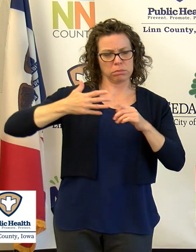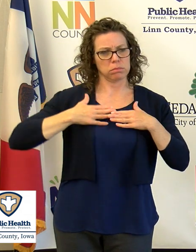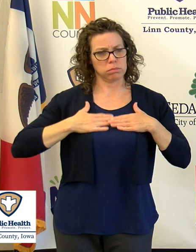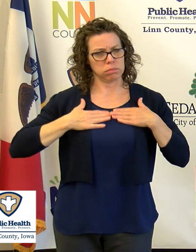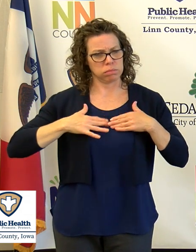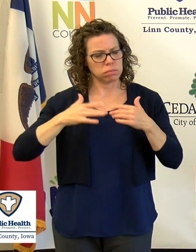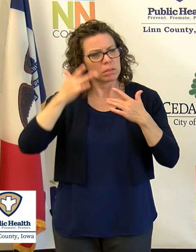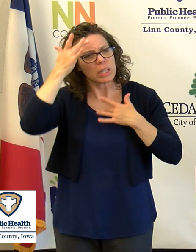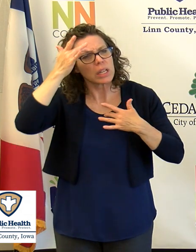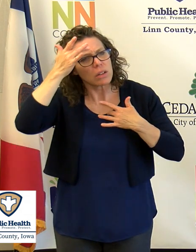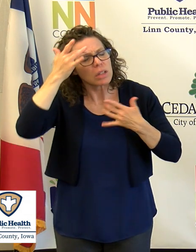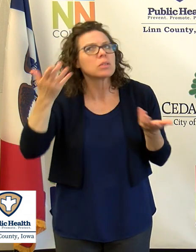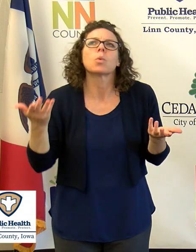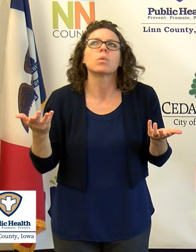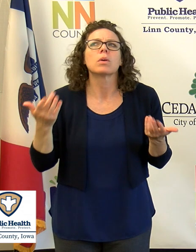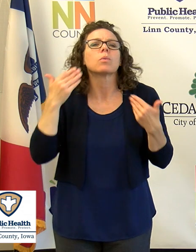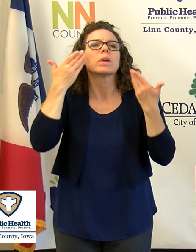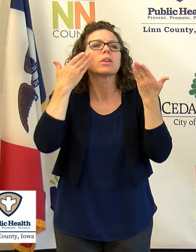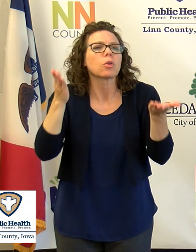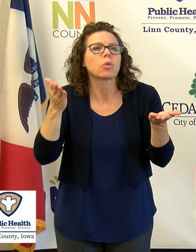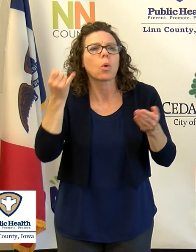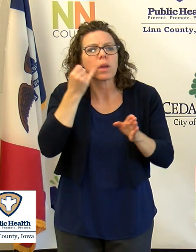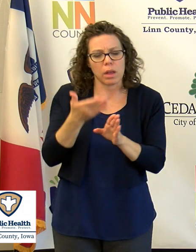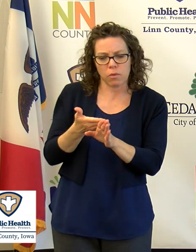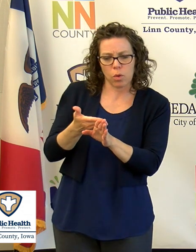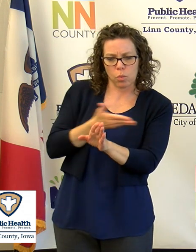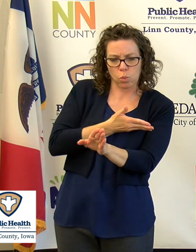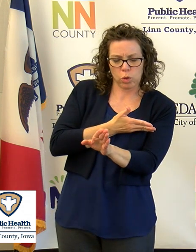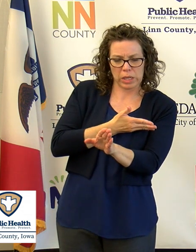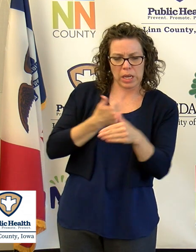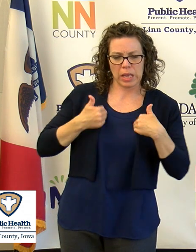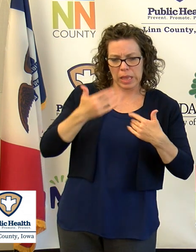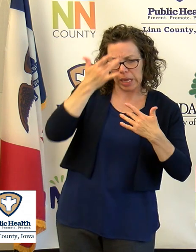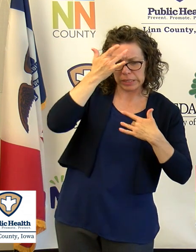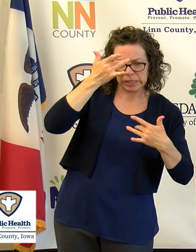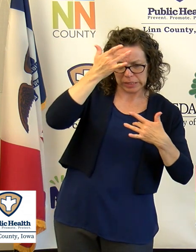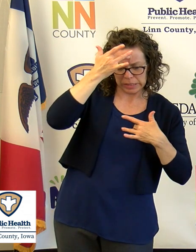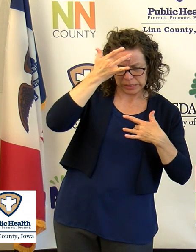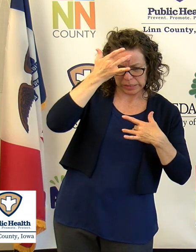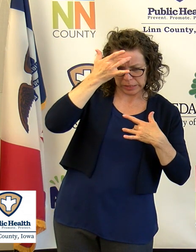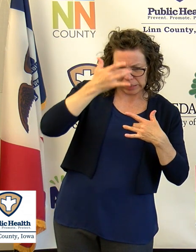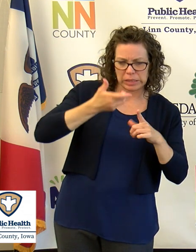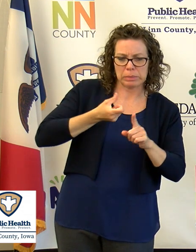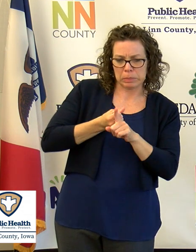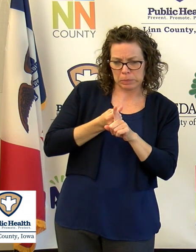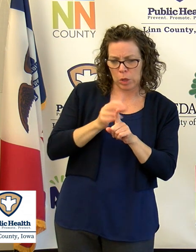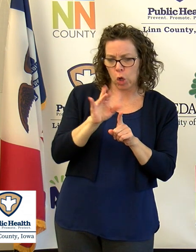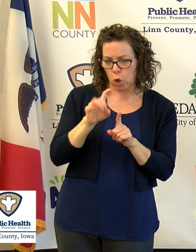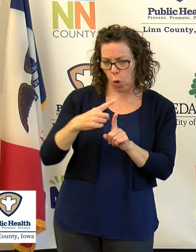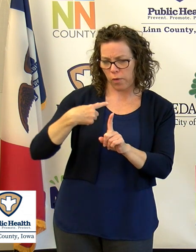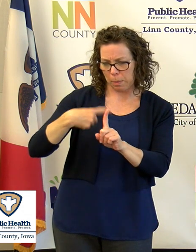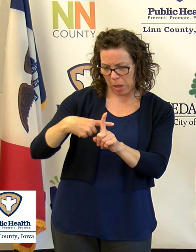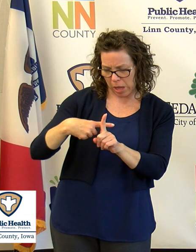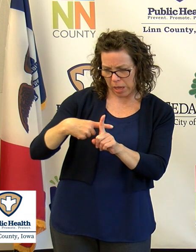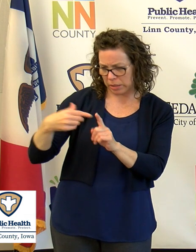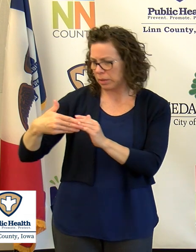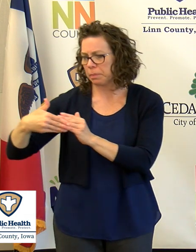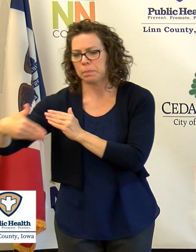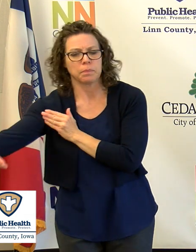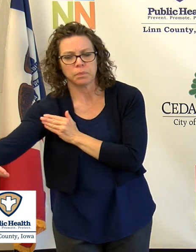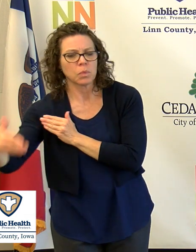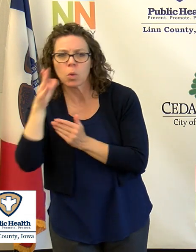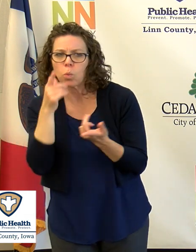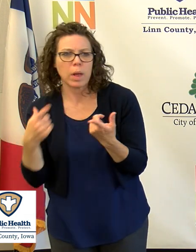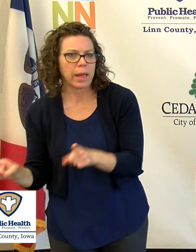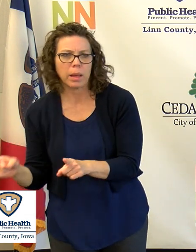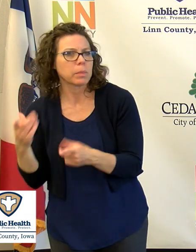don't know yet is what degree of pre-existing lung disease some of these people might have had that the Johns Hopkins thing